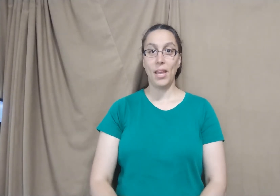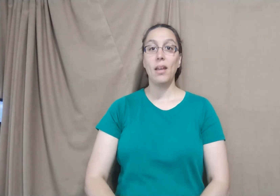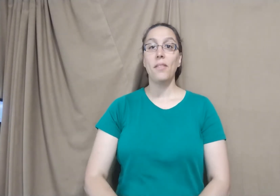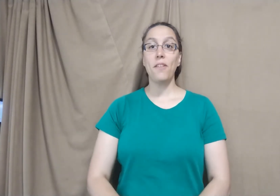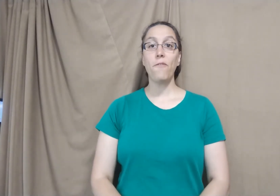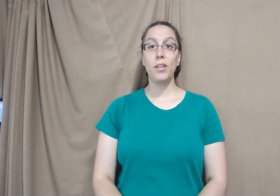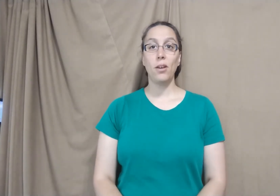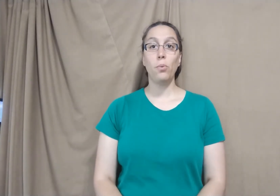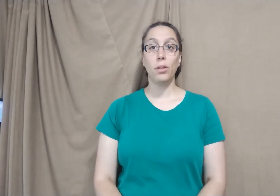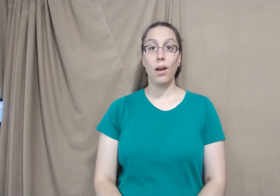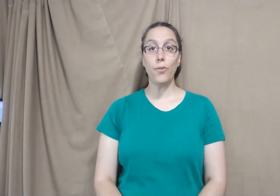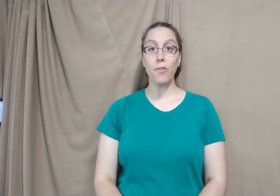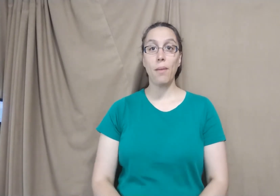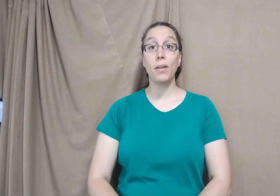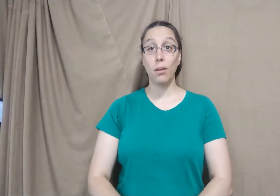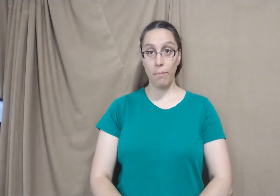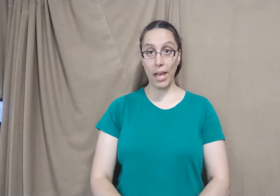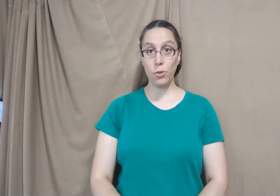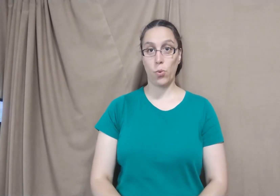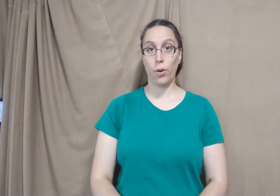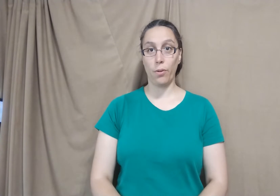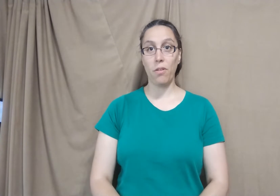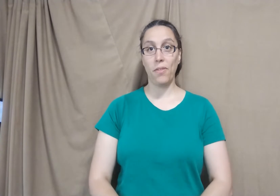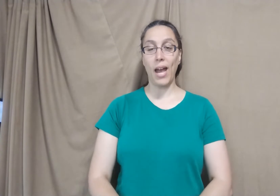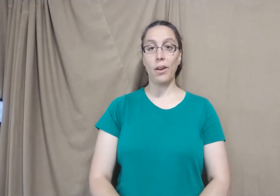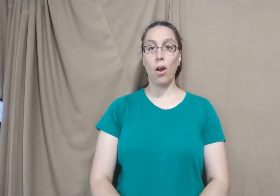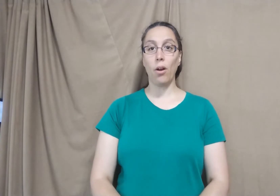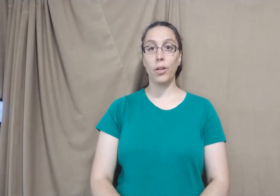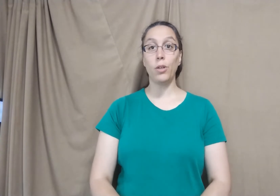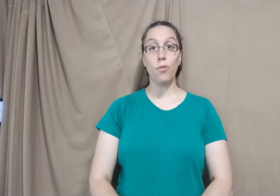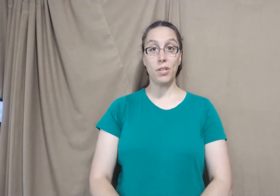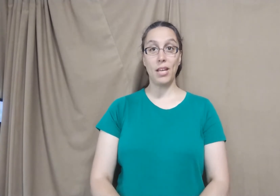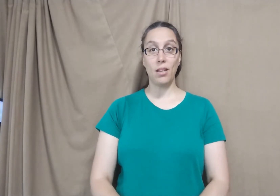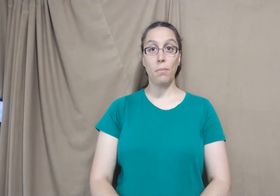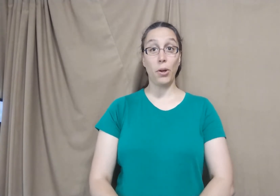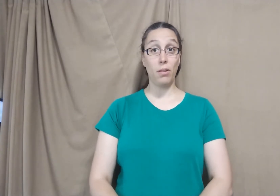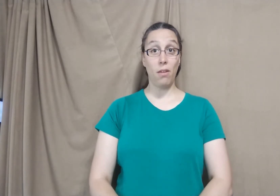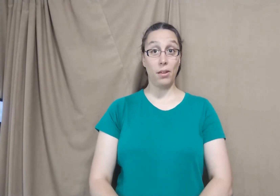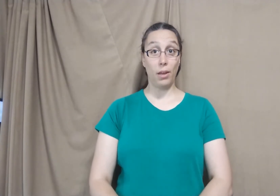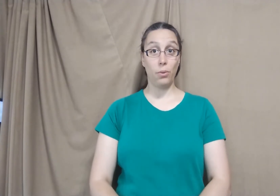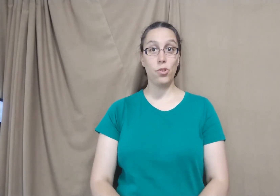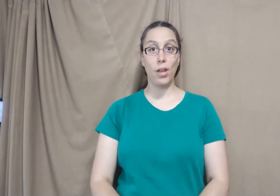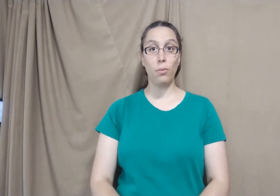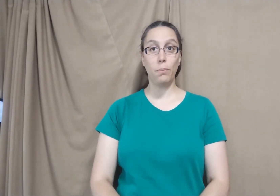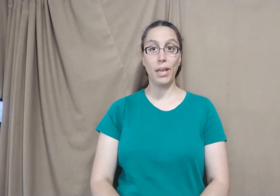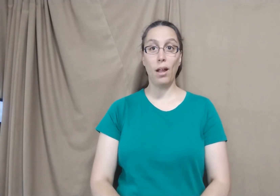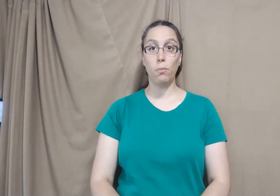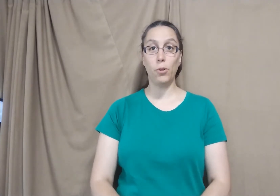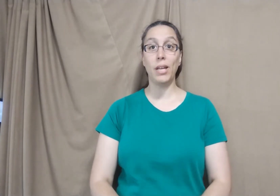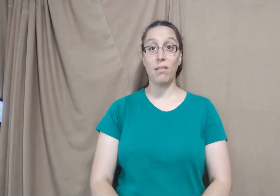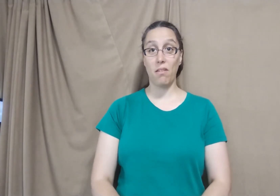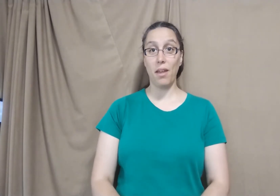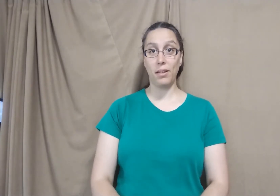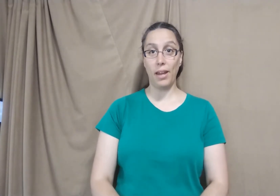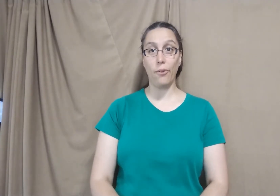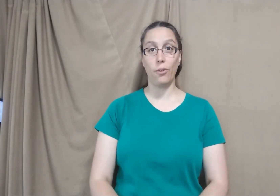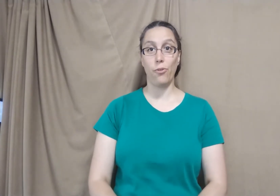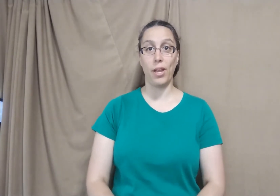This video will cover some command words that are used in American Sign Language that will be helpful in Silent Heraldry.